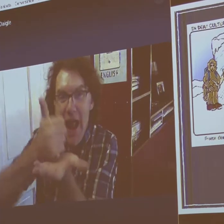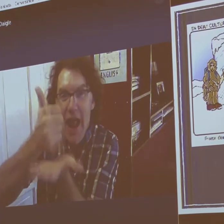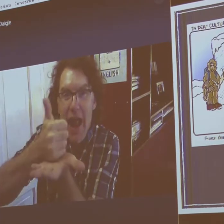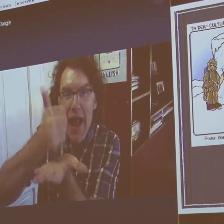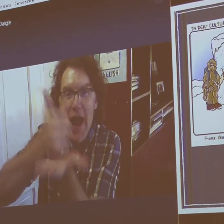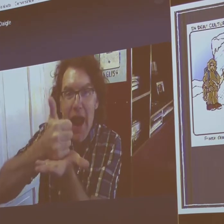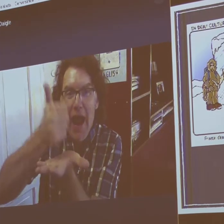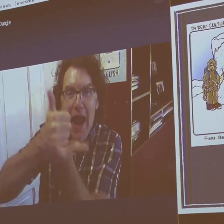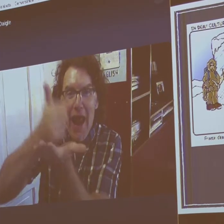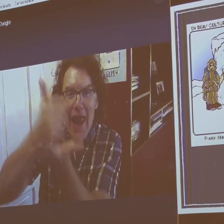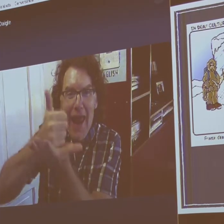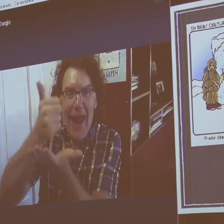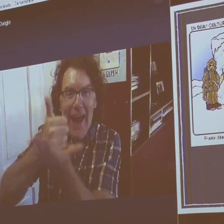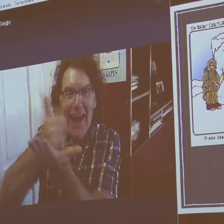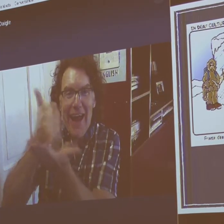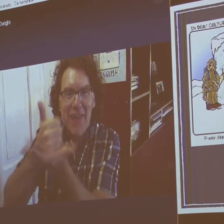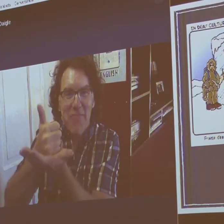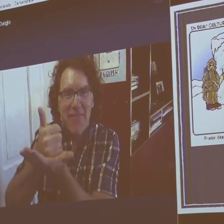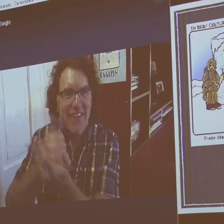Right. He's signing help.